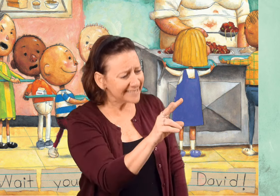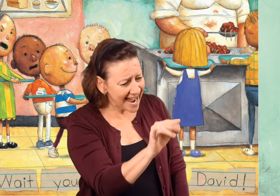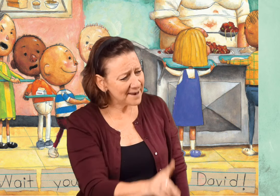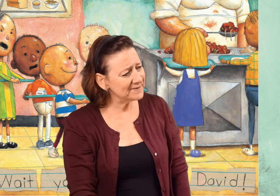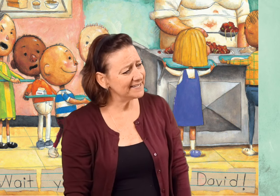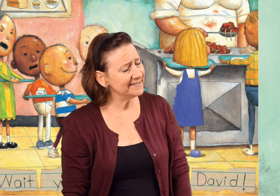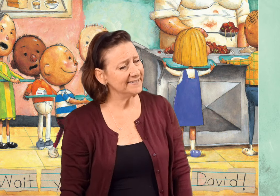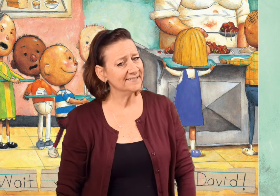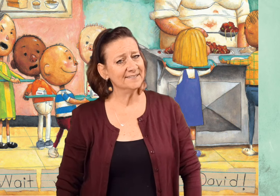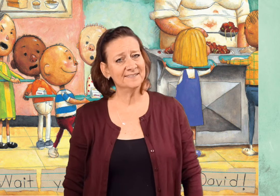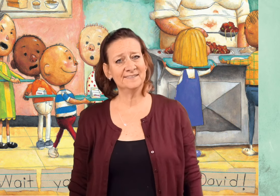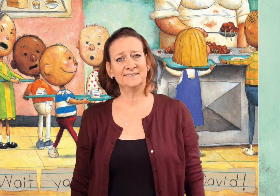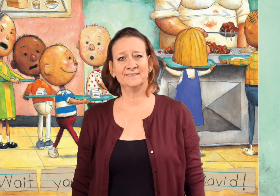Wait your turn, David.